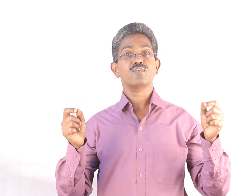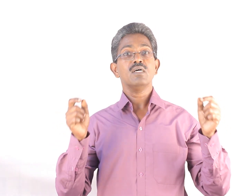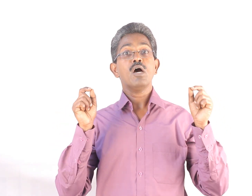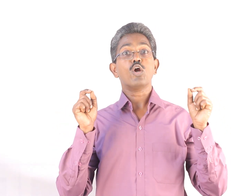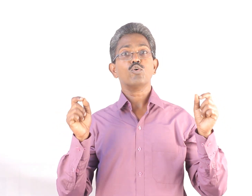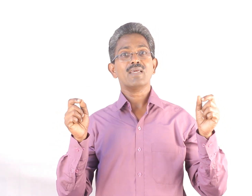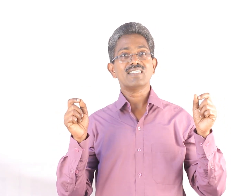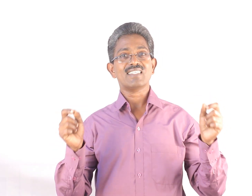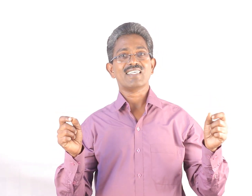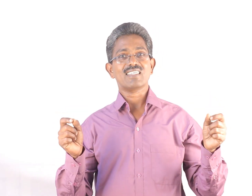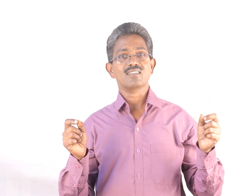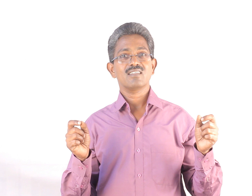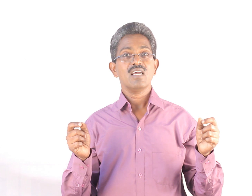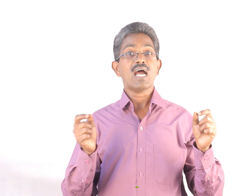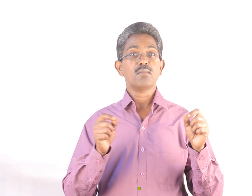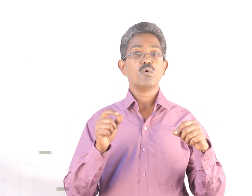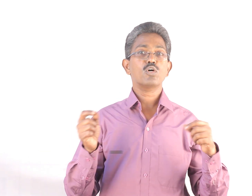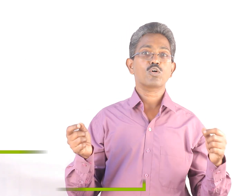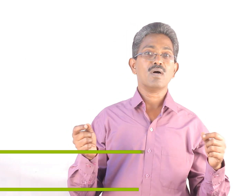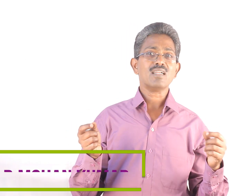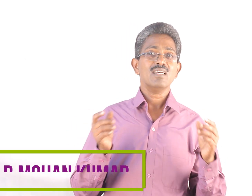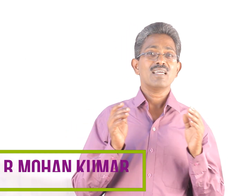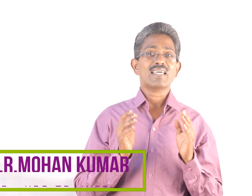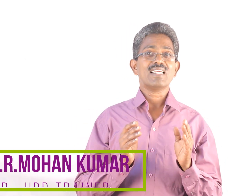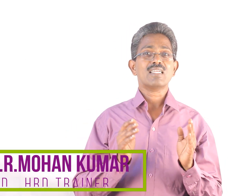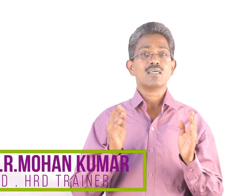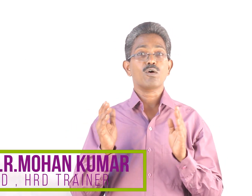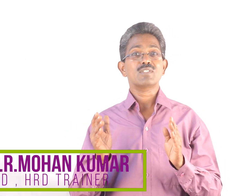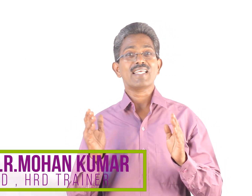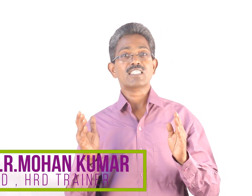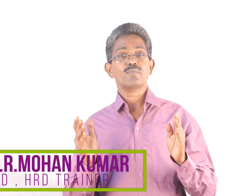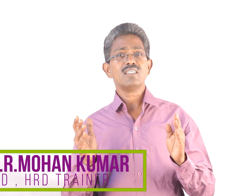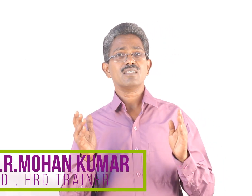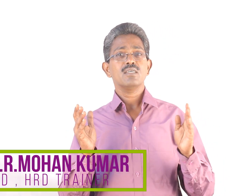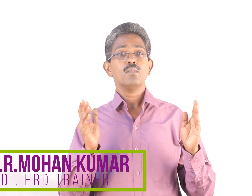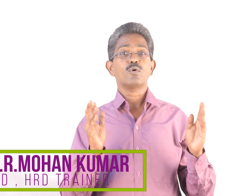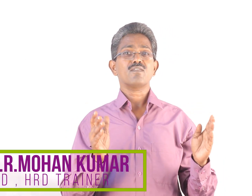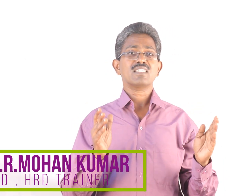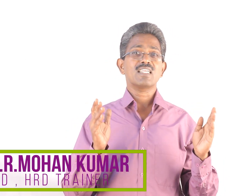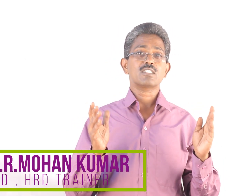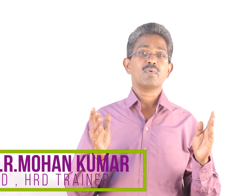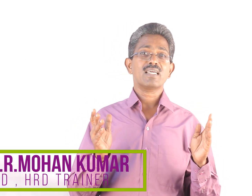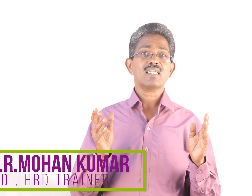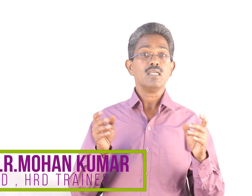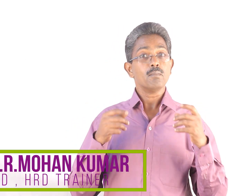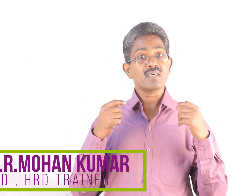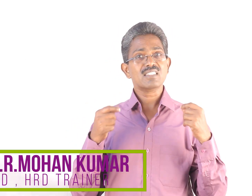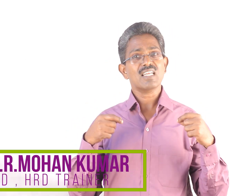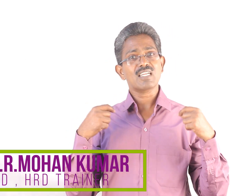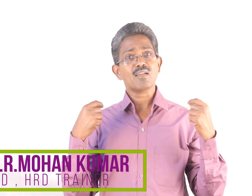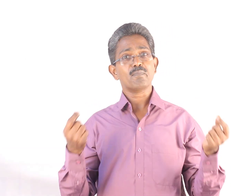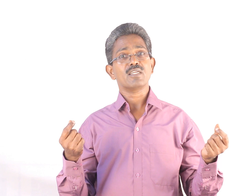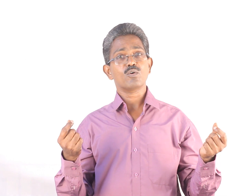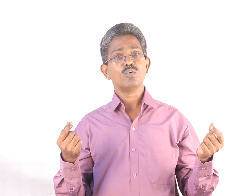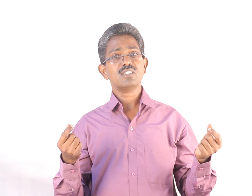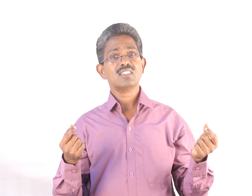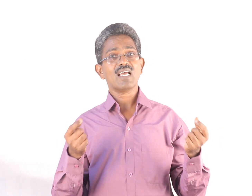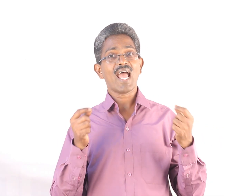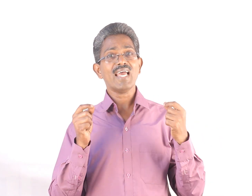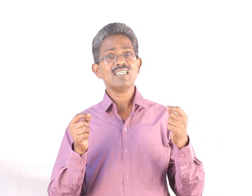automobile engineering. I am Mohan Kumar, career counseling expert, motivational speaker, personal development coach and